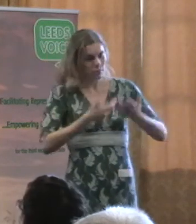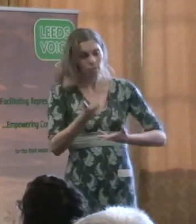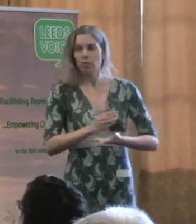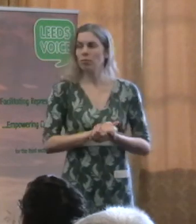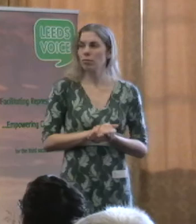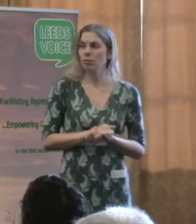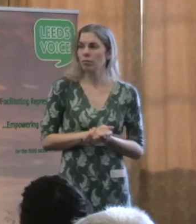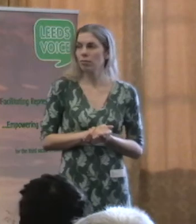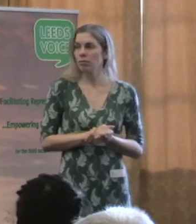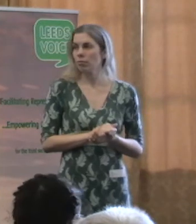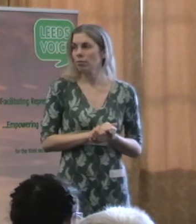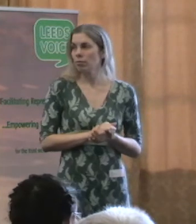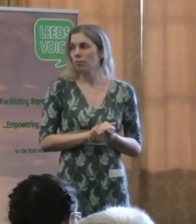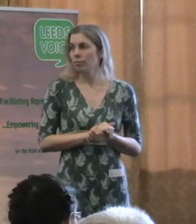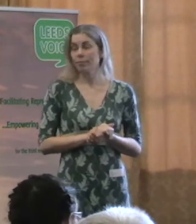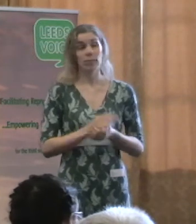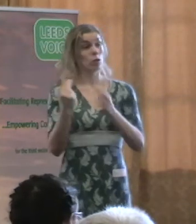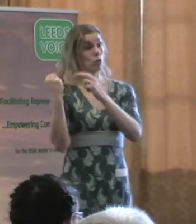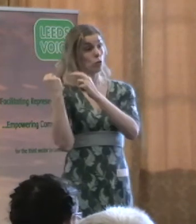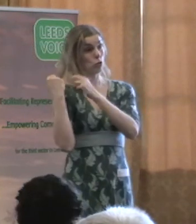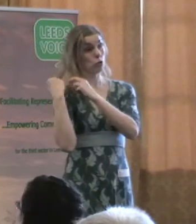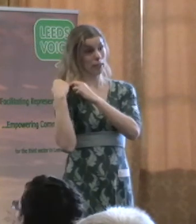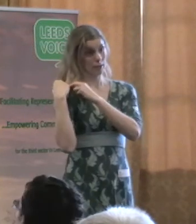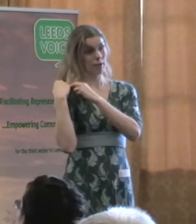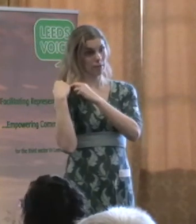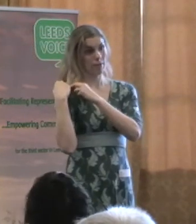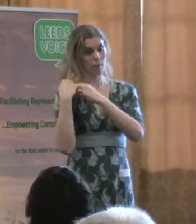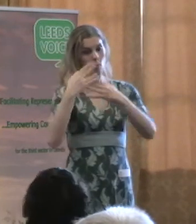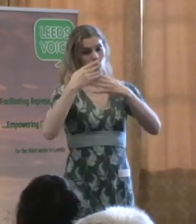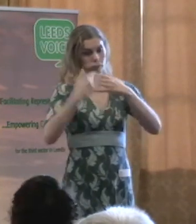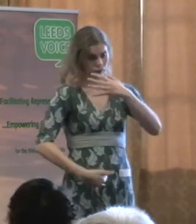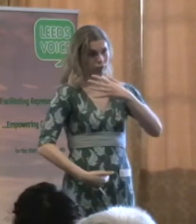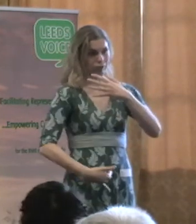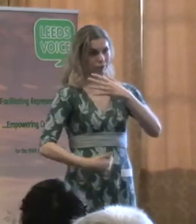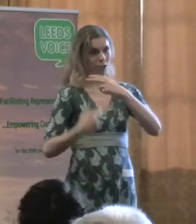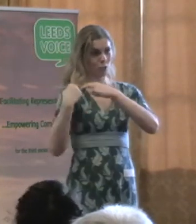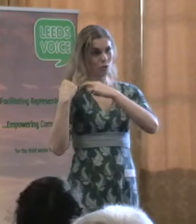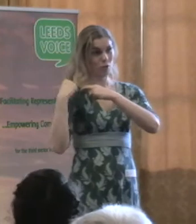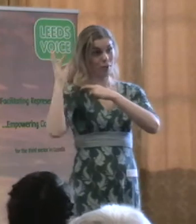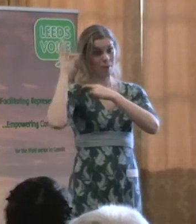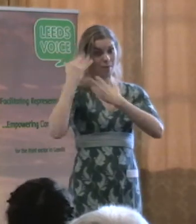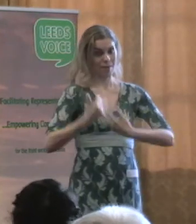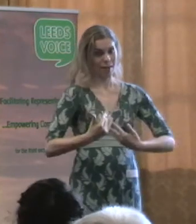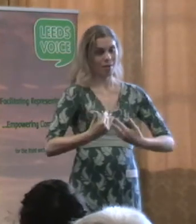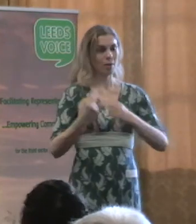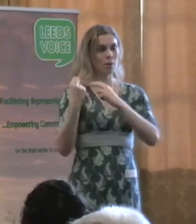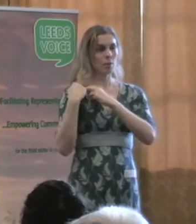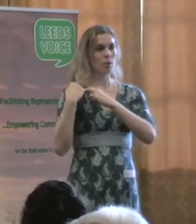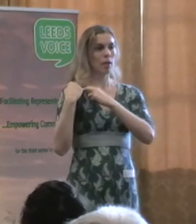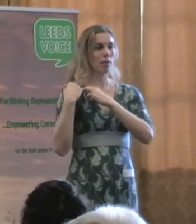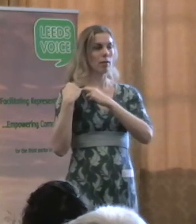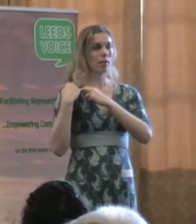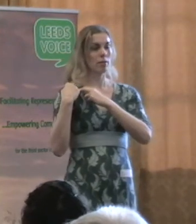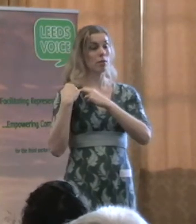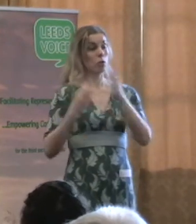There are going to be duties. There's a whole series of the local authority to take on responsibilities to